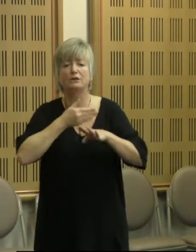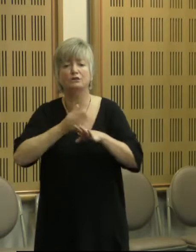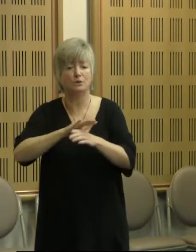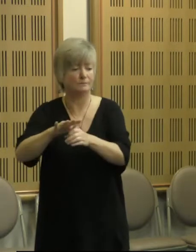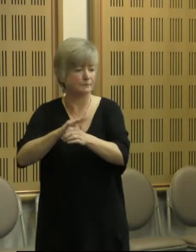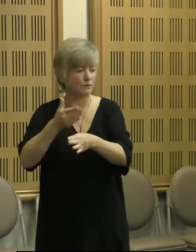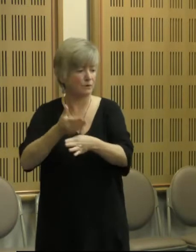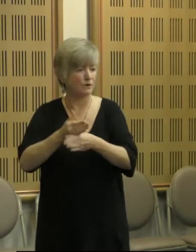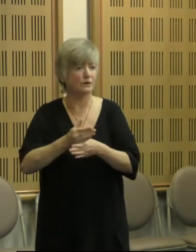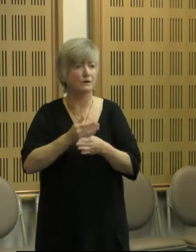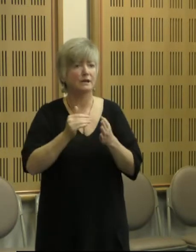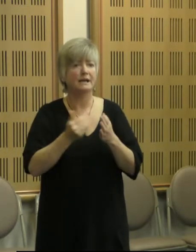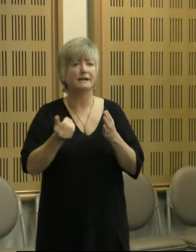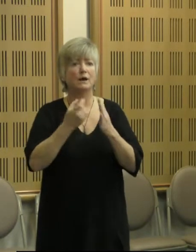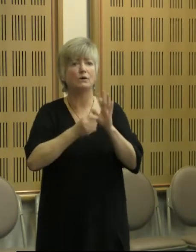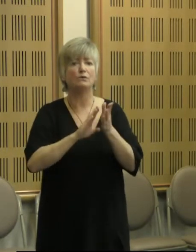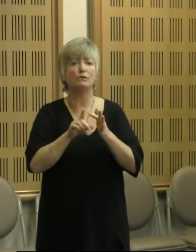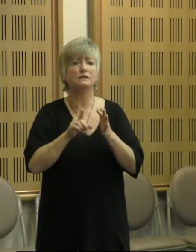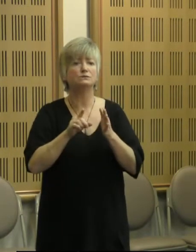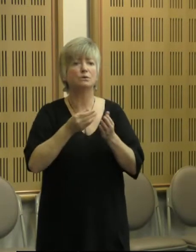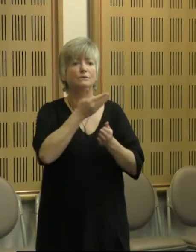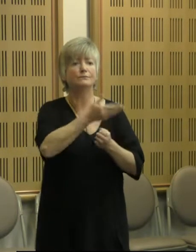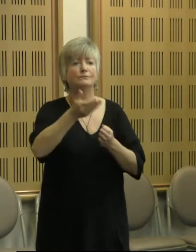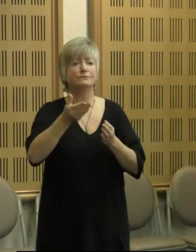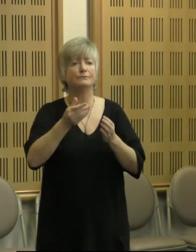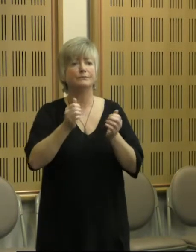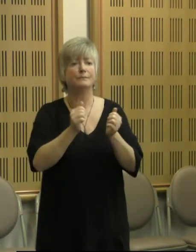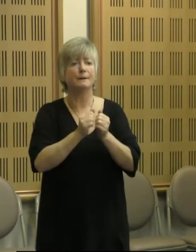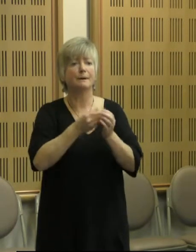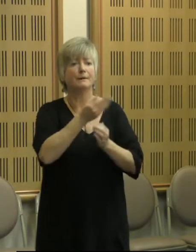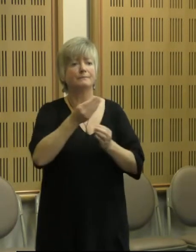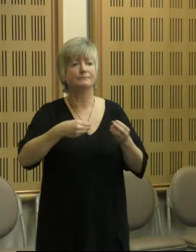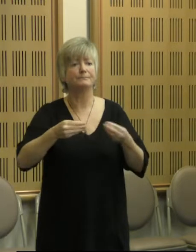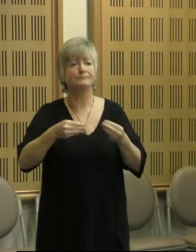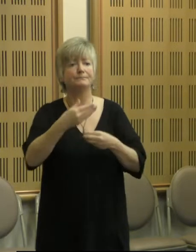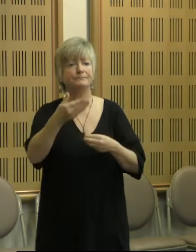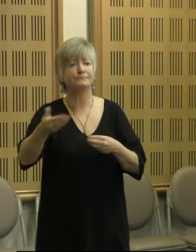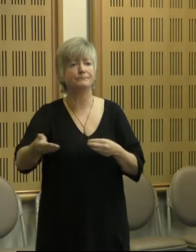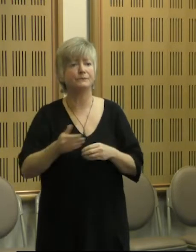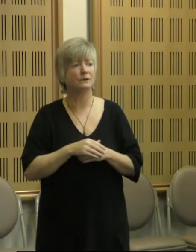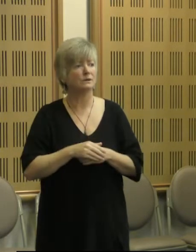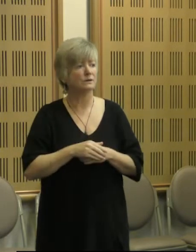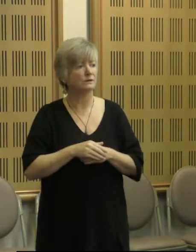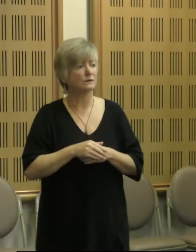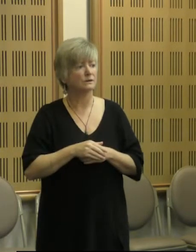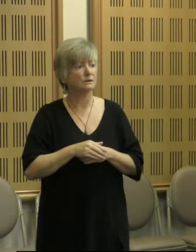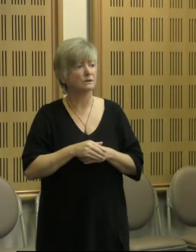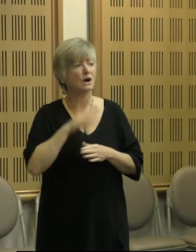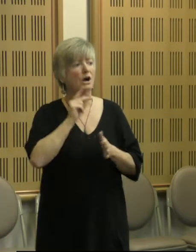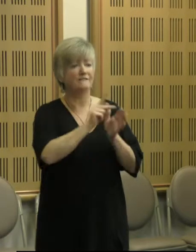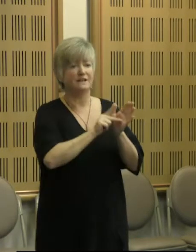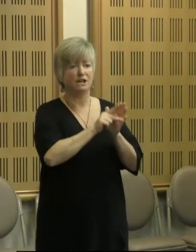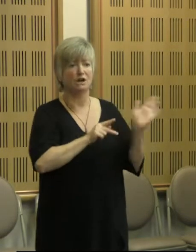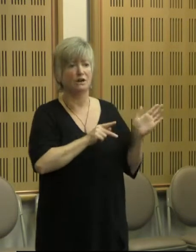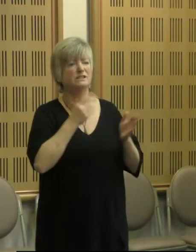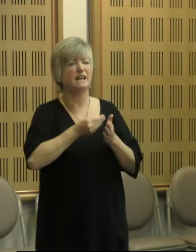And now, Rachel, if want to start handing out those flyers, I'd like to really hear some of your, oh, after the video, you can